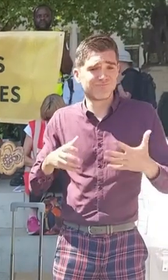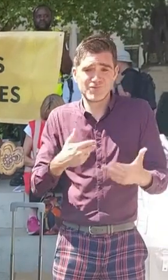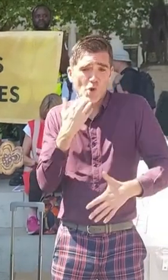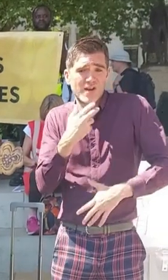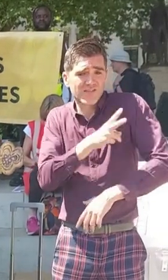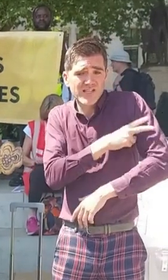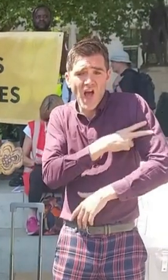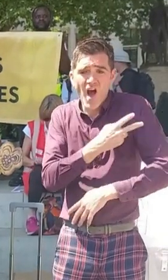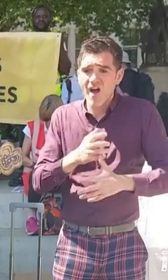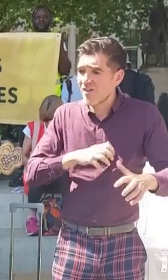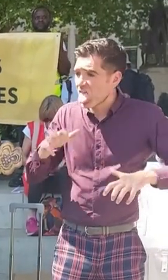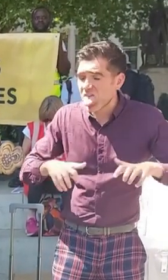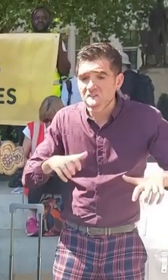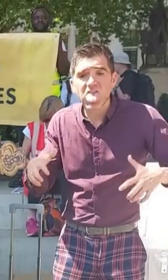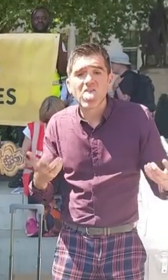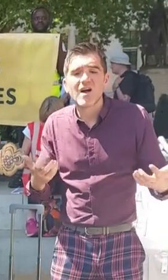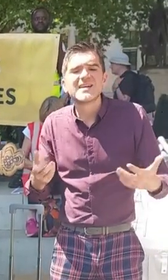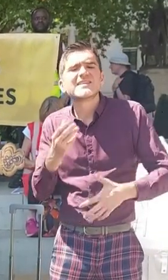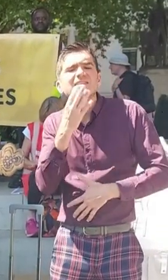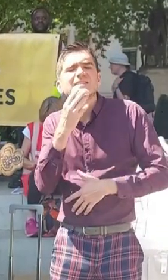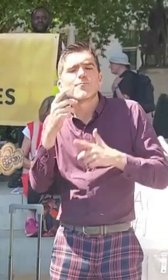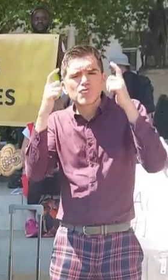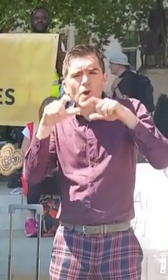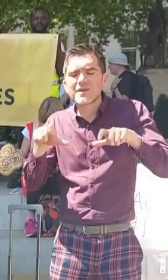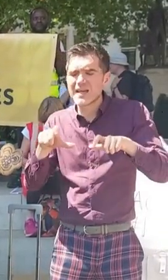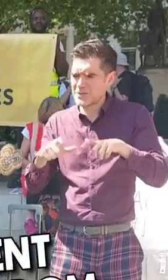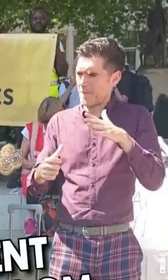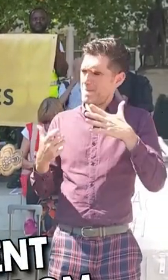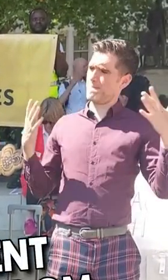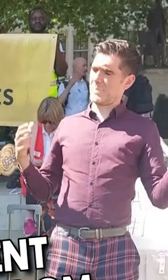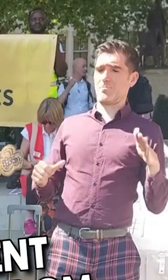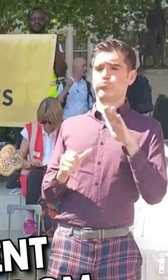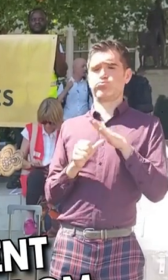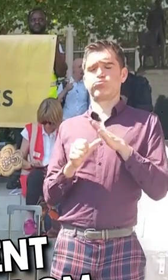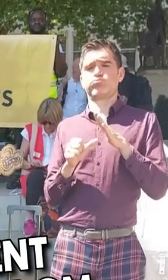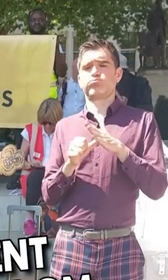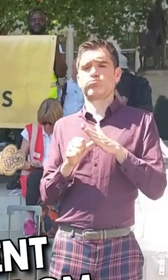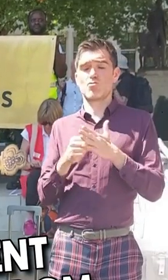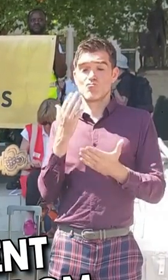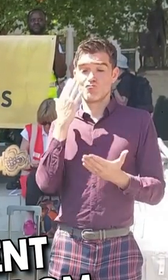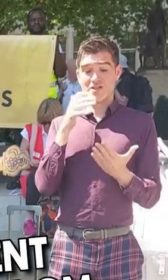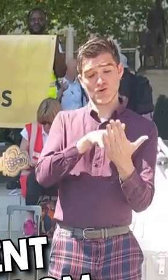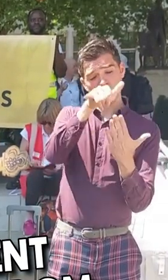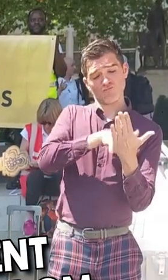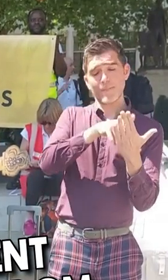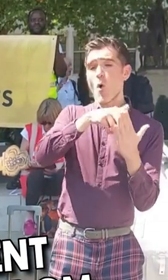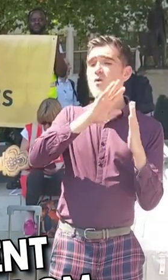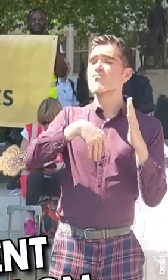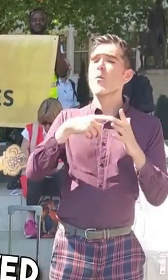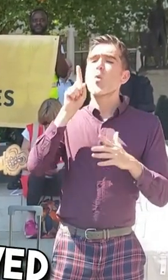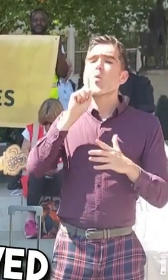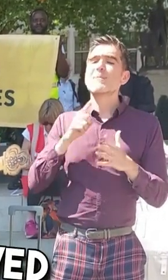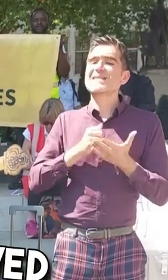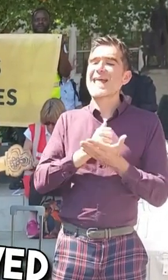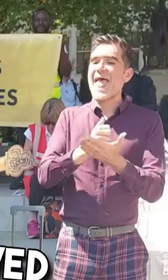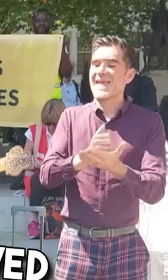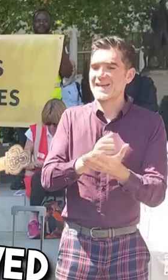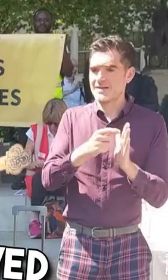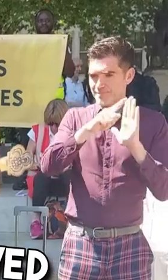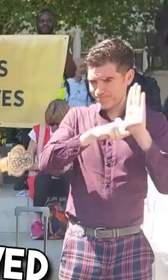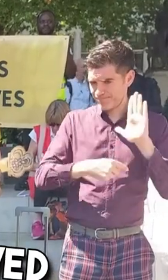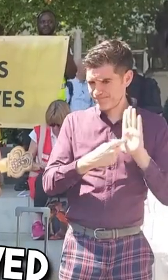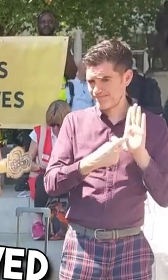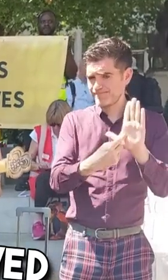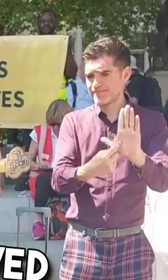Temporary accommodation is a huge issue. A recent report from Women's Aid showed that